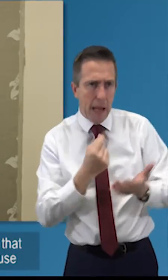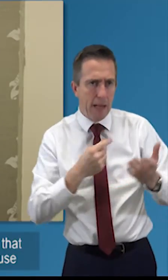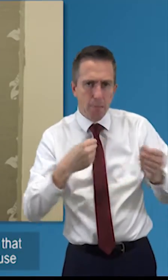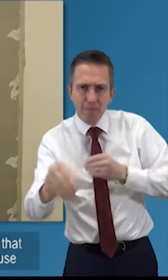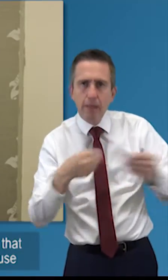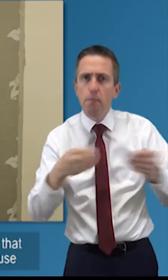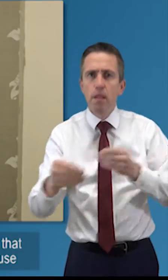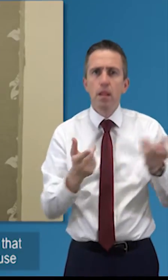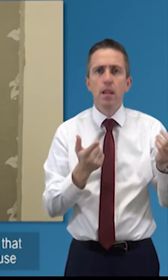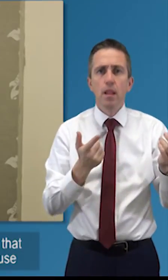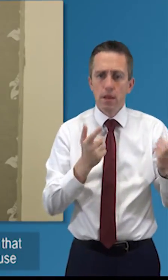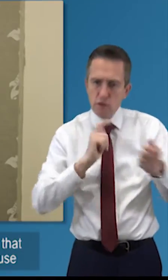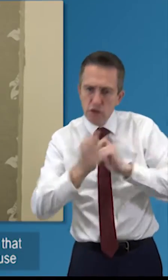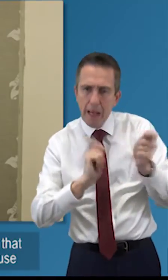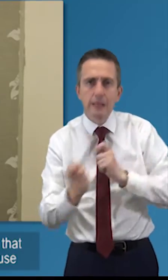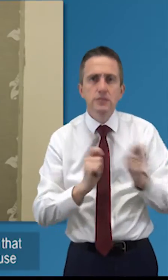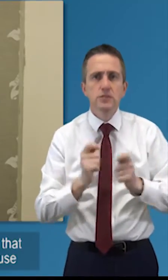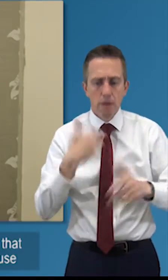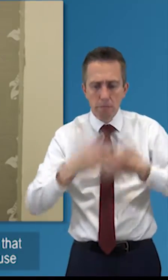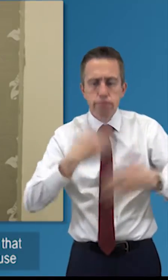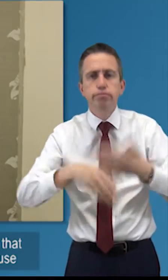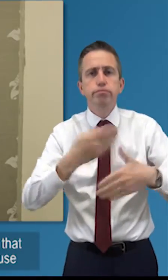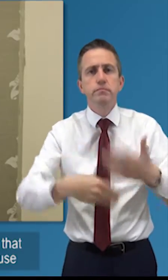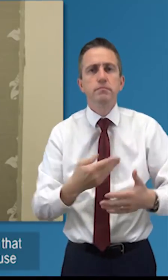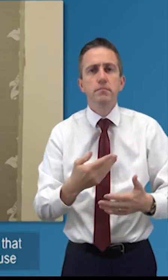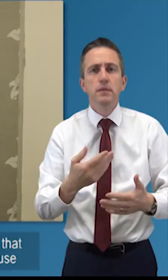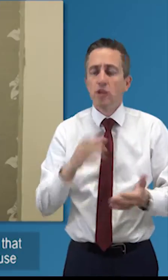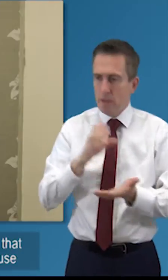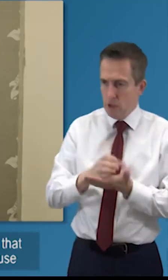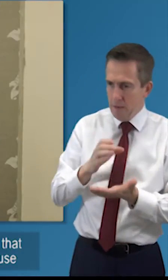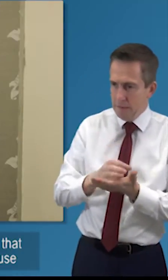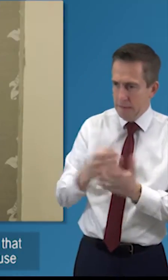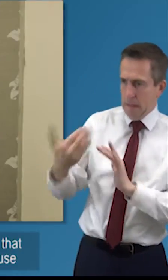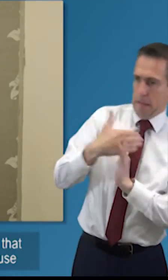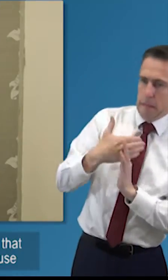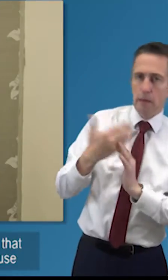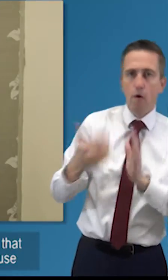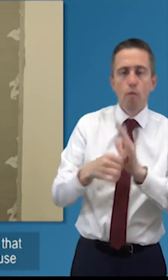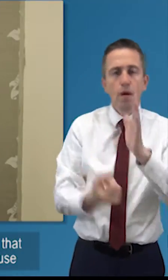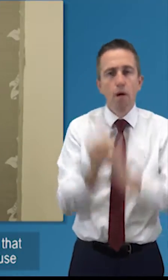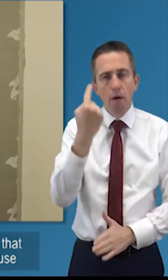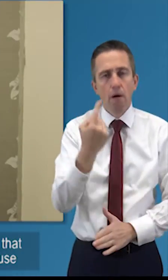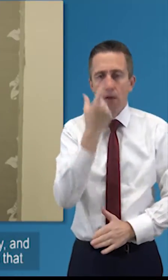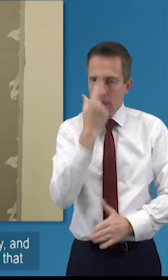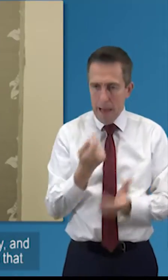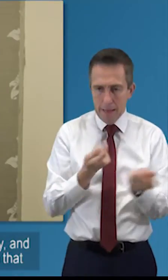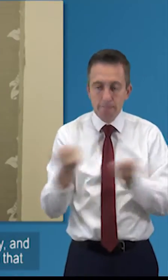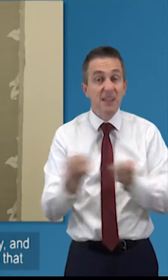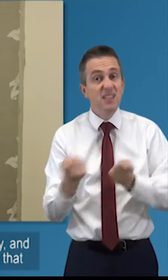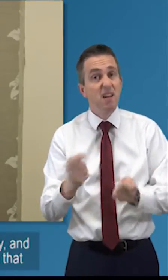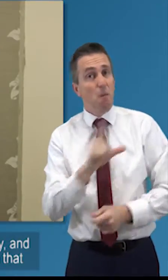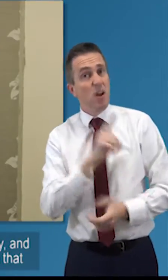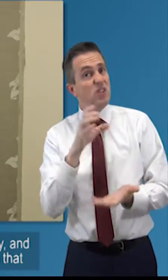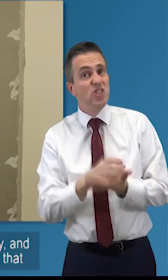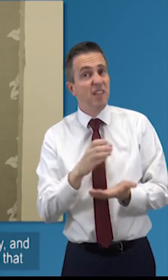change a charity that can deal with trouble if and when it comes because things do happen